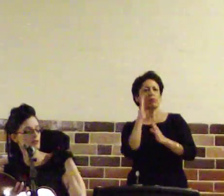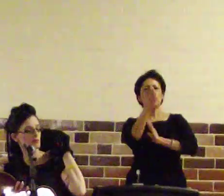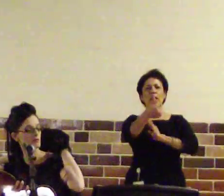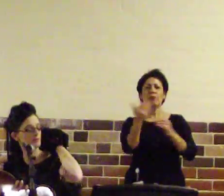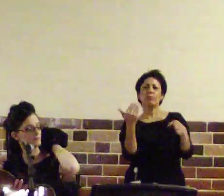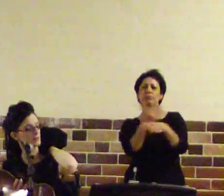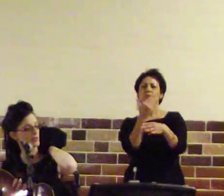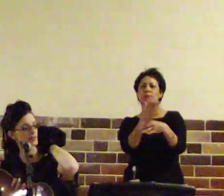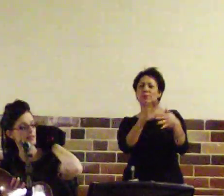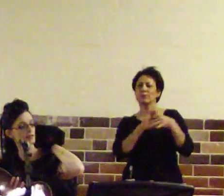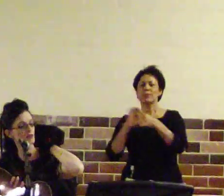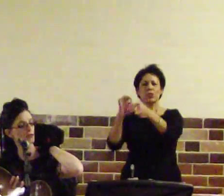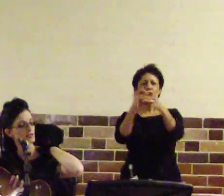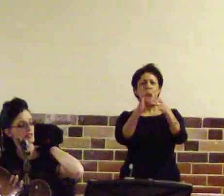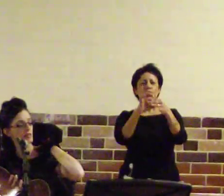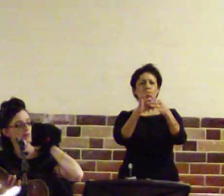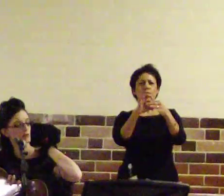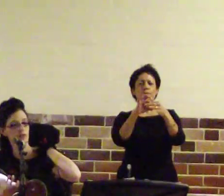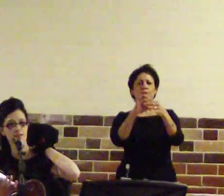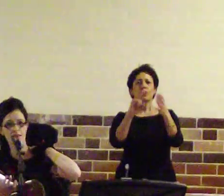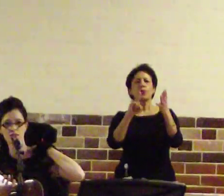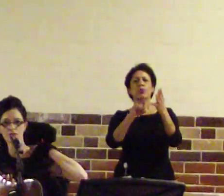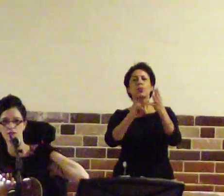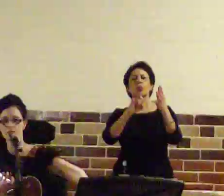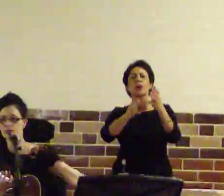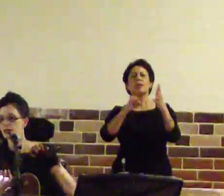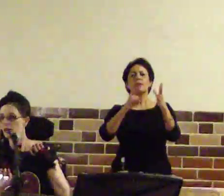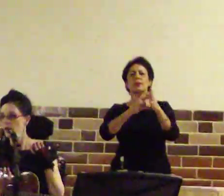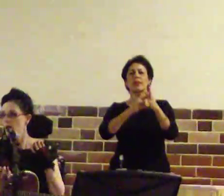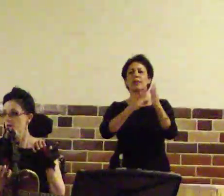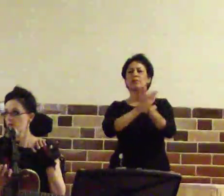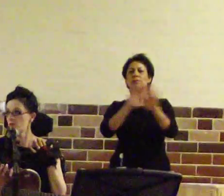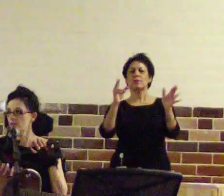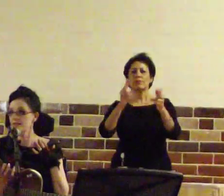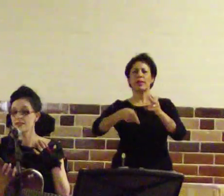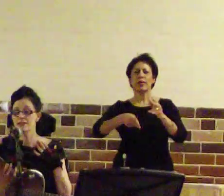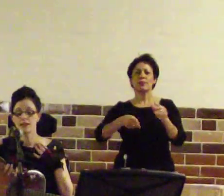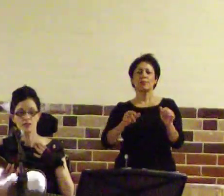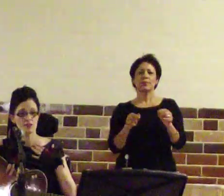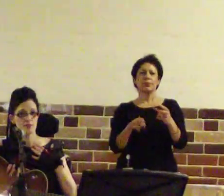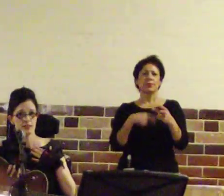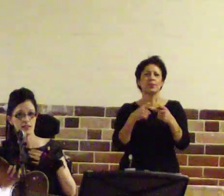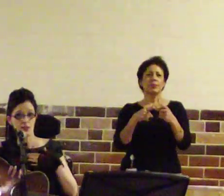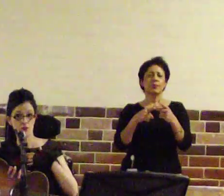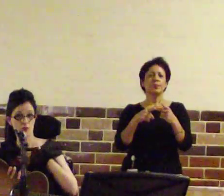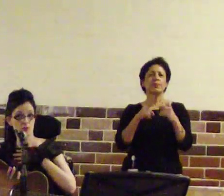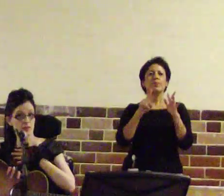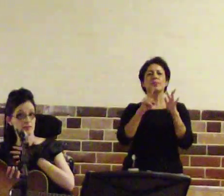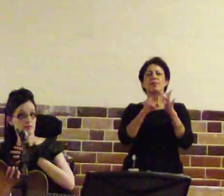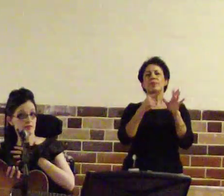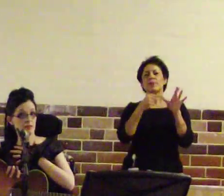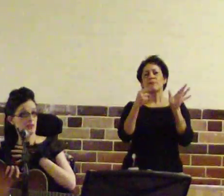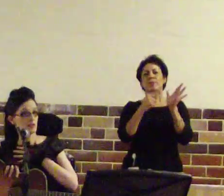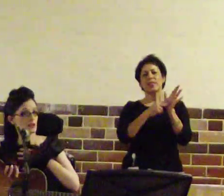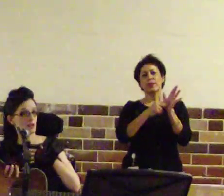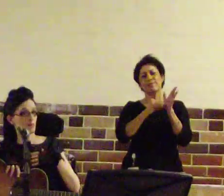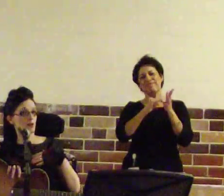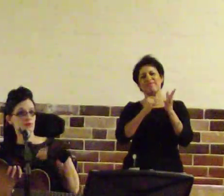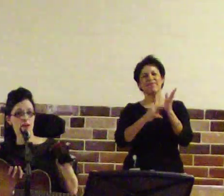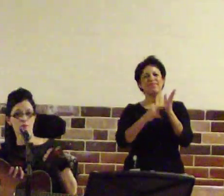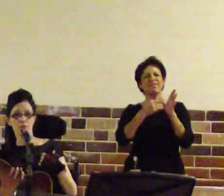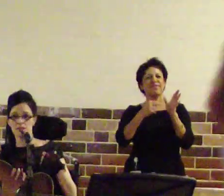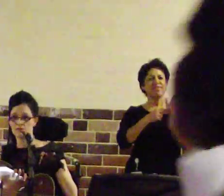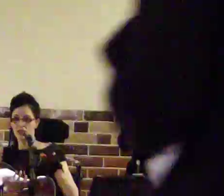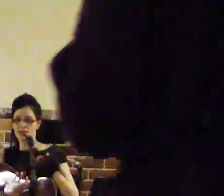USA's Not Dead Yet organisation. The other one is Ian Stanton who's suddenly no longer with us. So